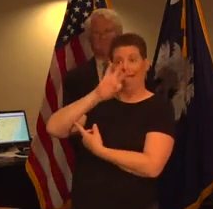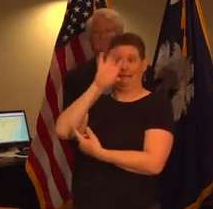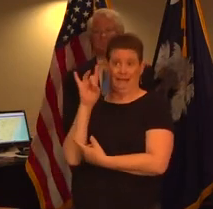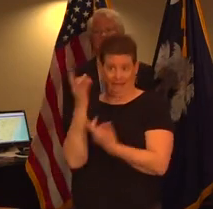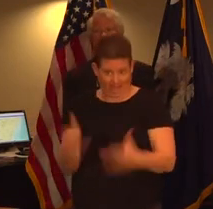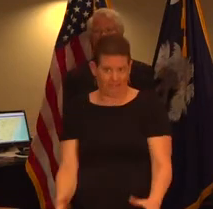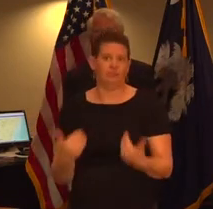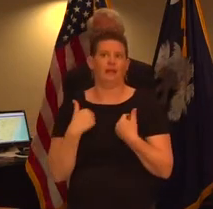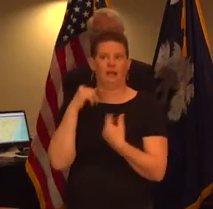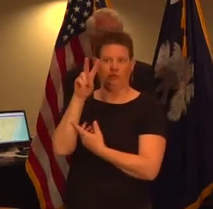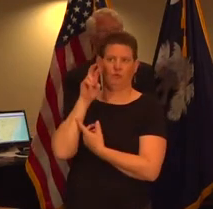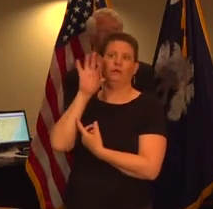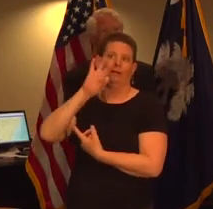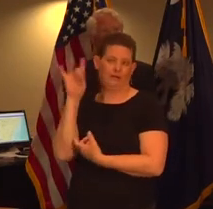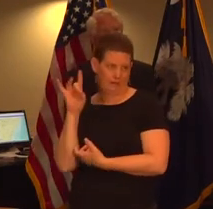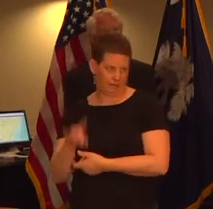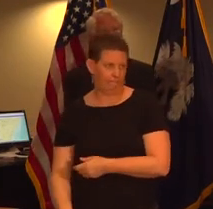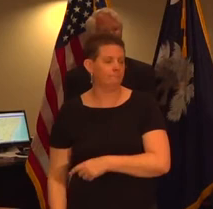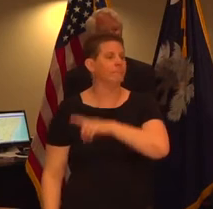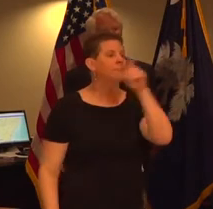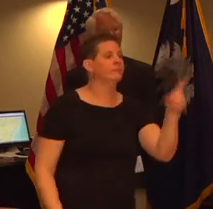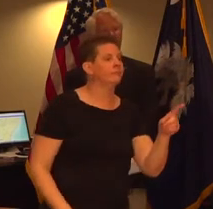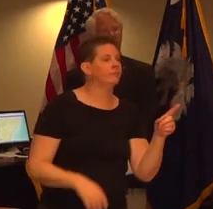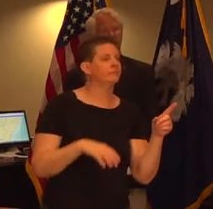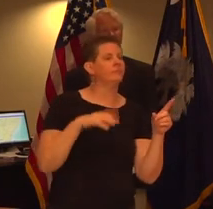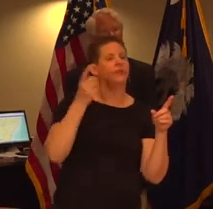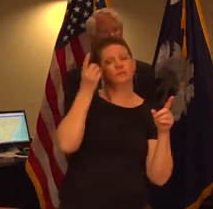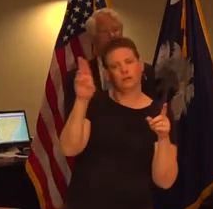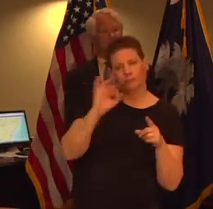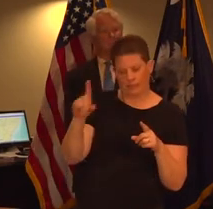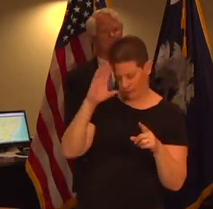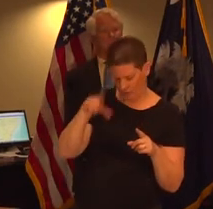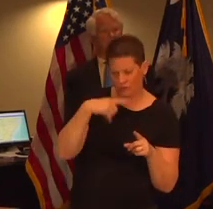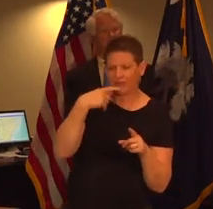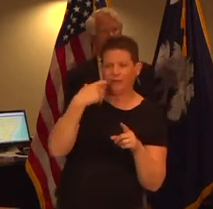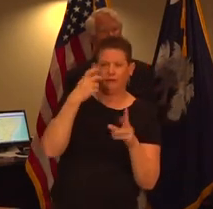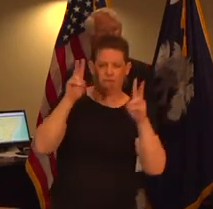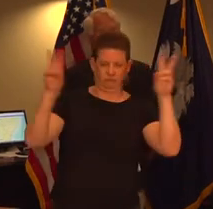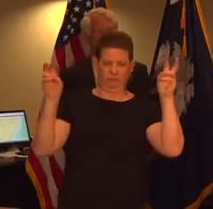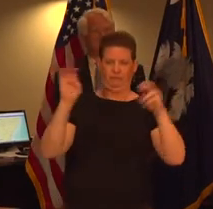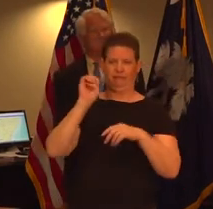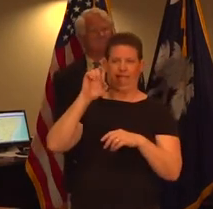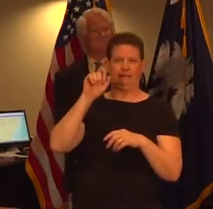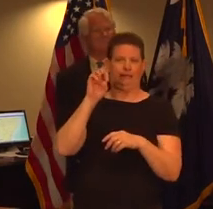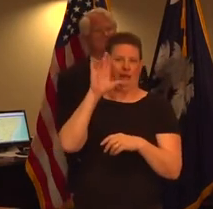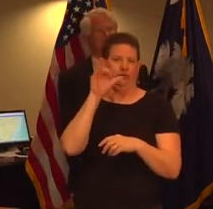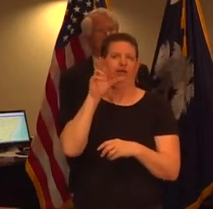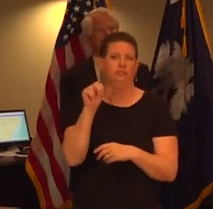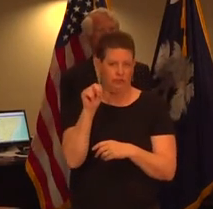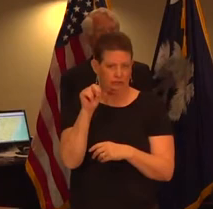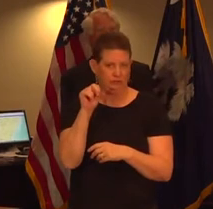confirmed cases dr bell i know you said we are in the acceleration phase of a pandemic what